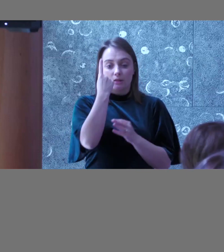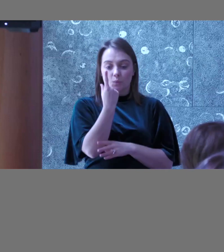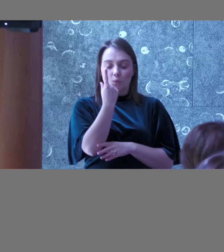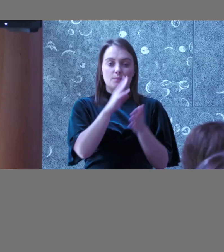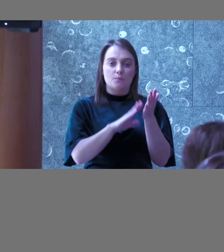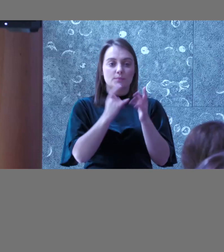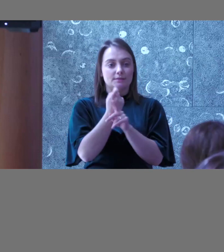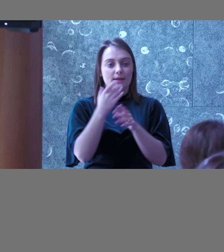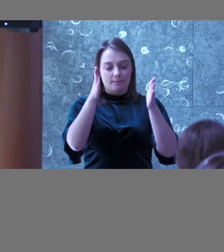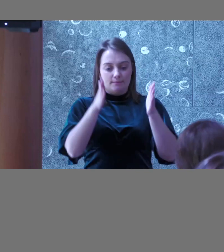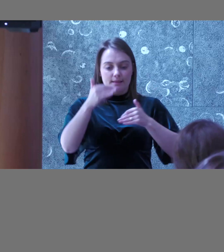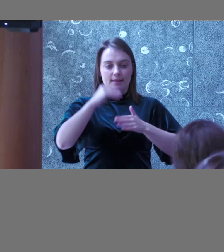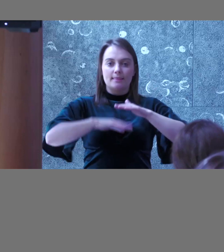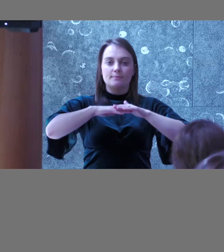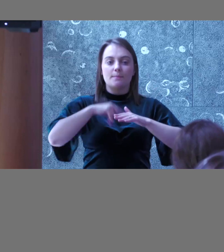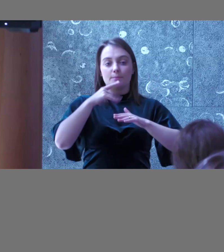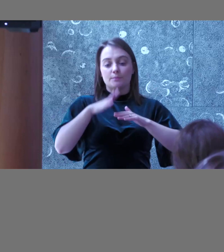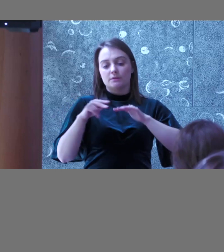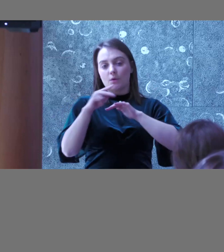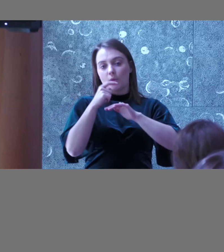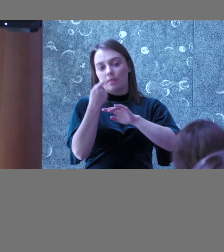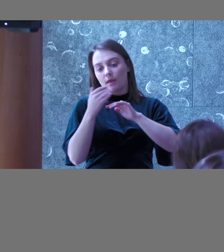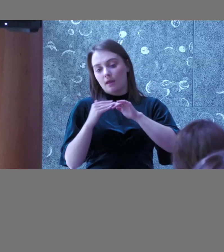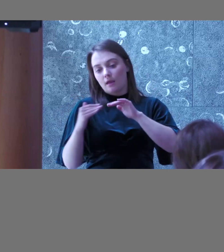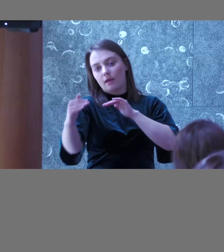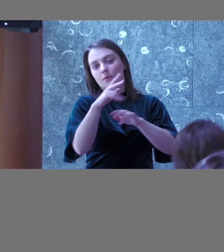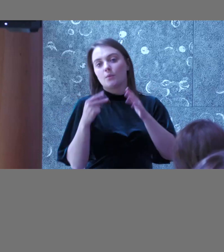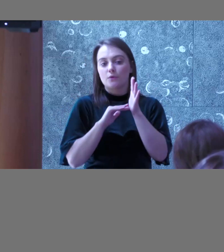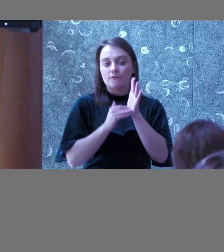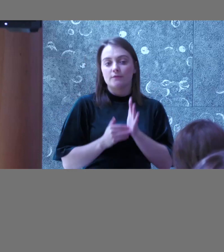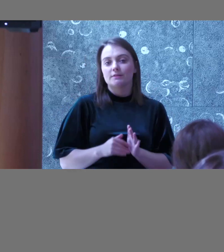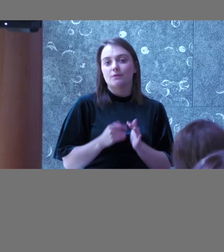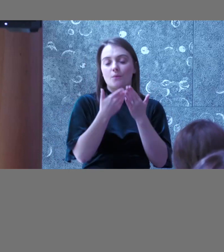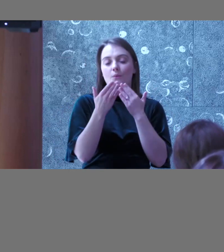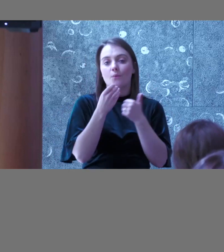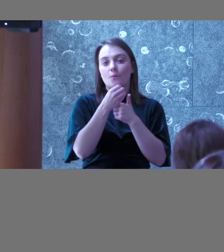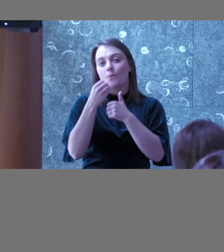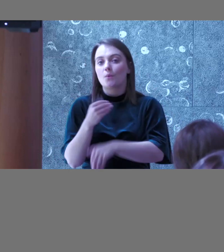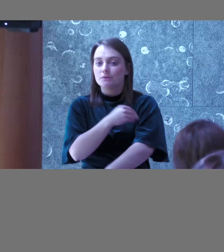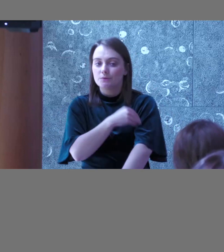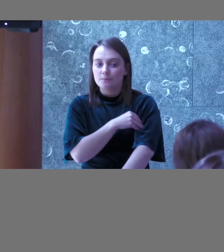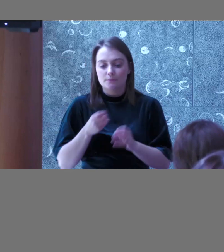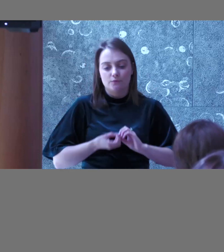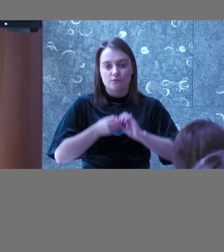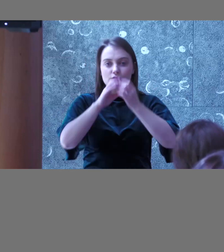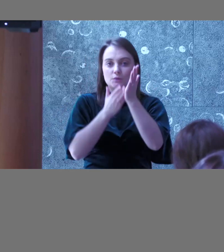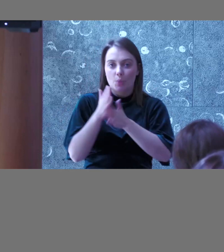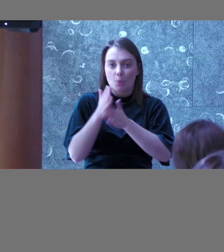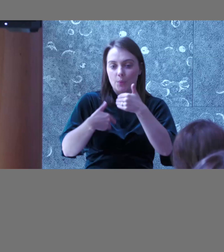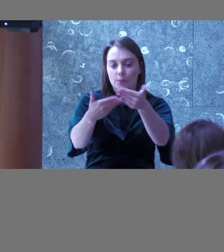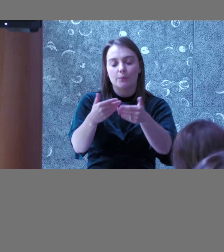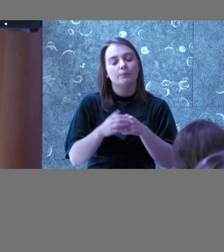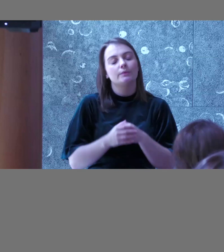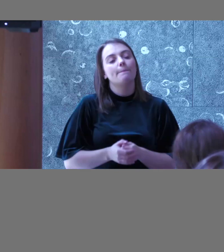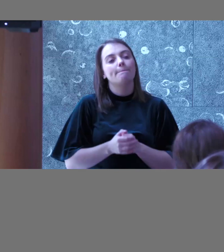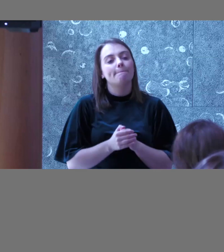so it's giving you that indication but by the time you come around fixing it, what else have you created? How many sprints are you going through? So I would look at